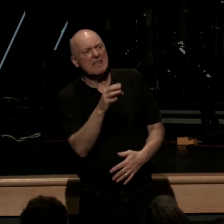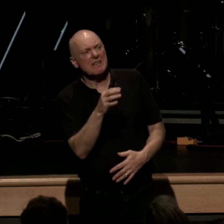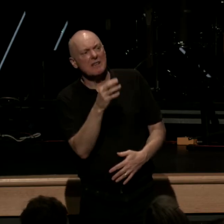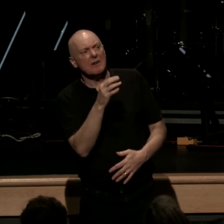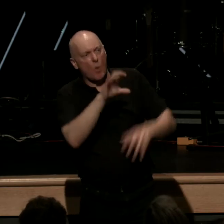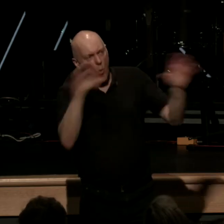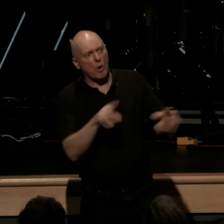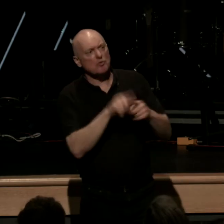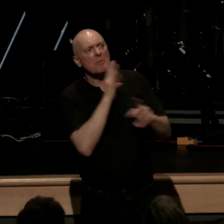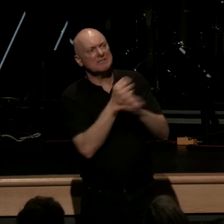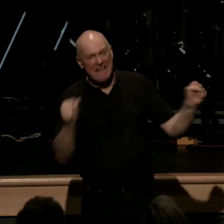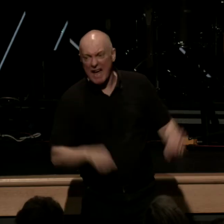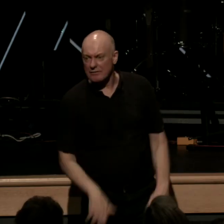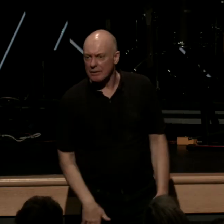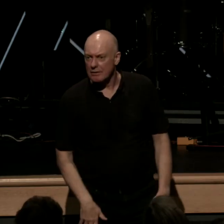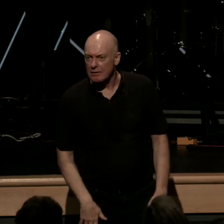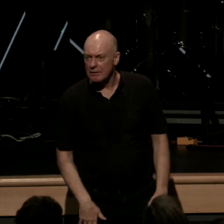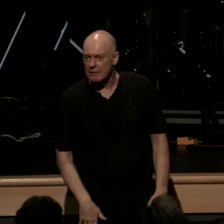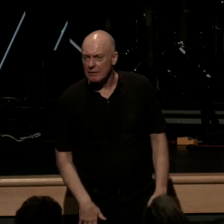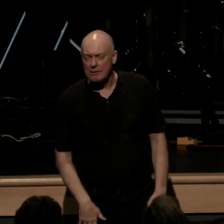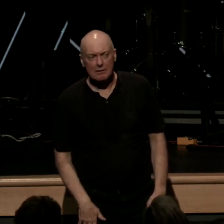if anyone says we're saying today let him be anathema